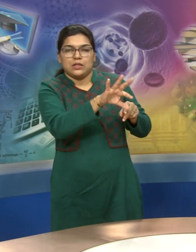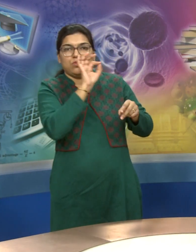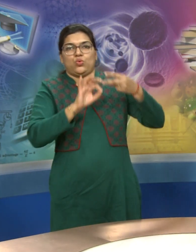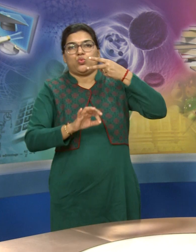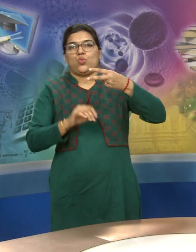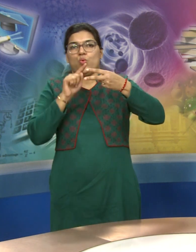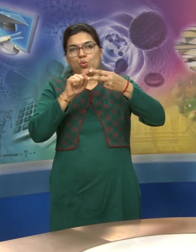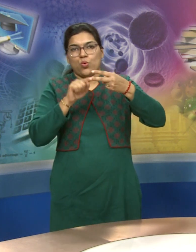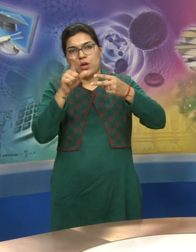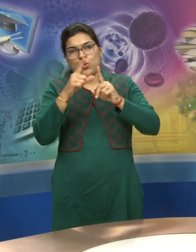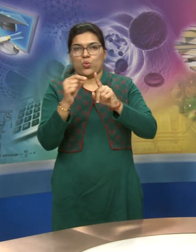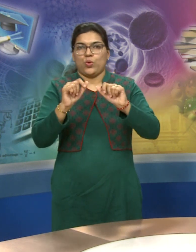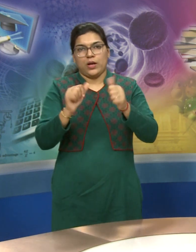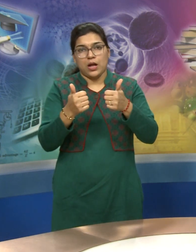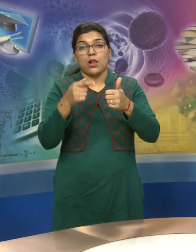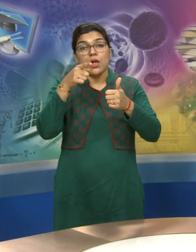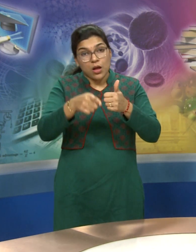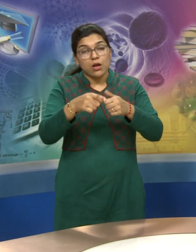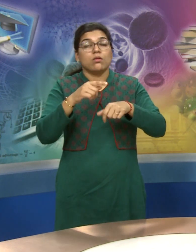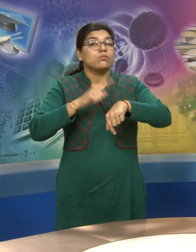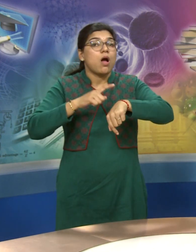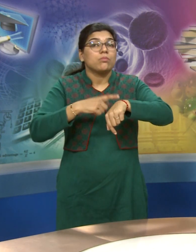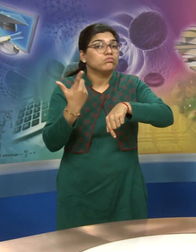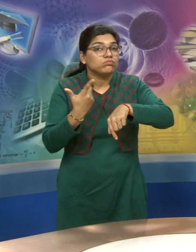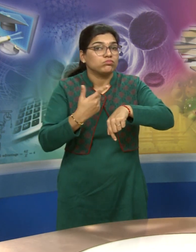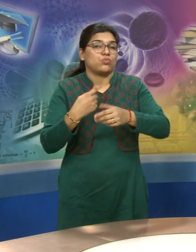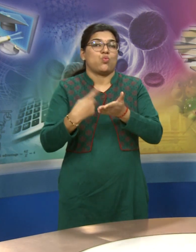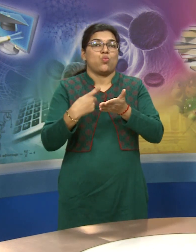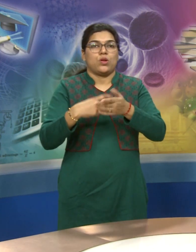length of each video the be two minutes